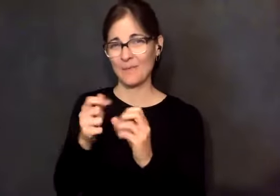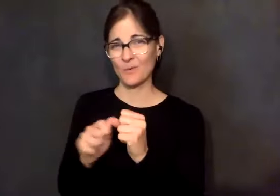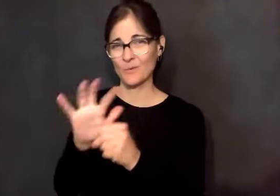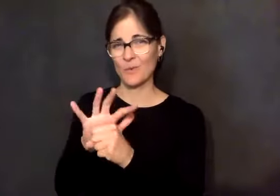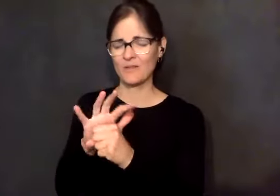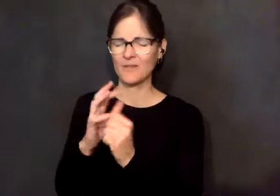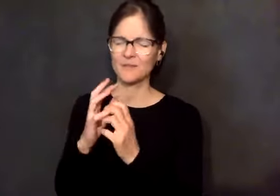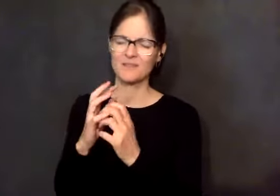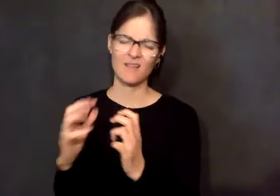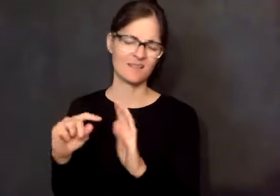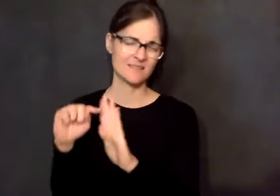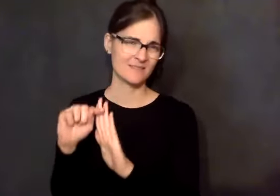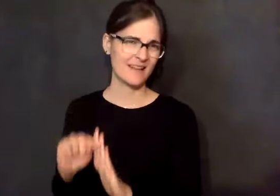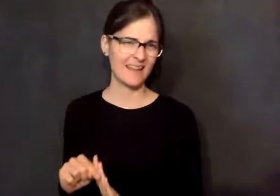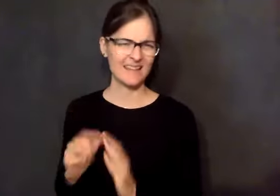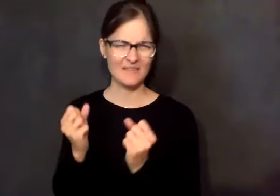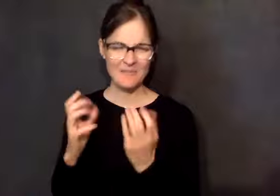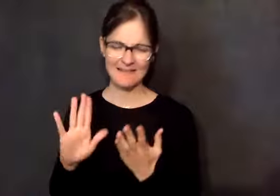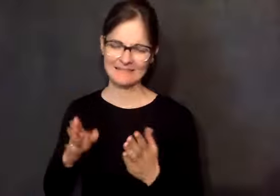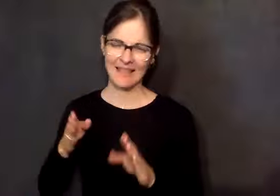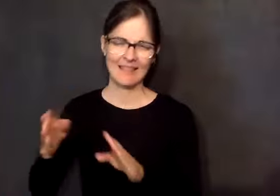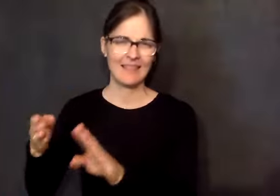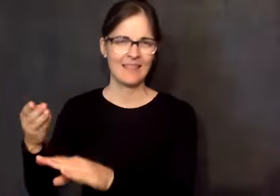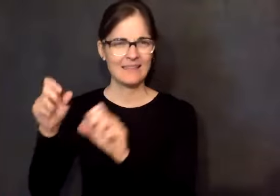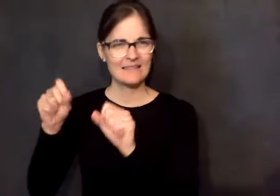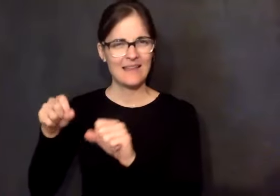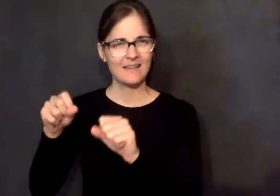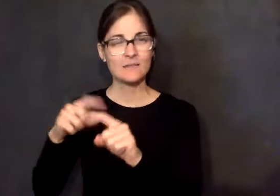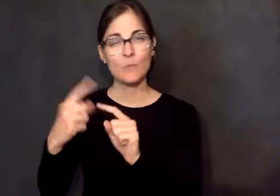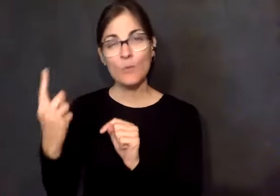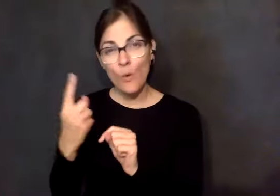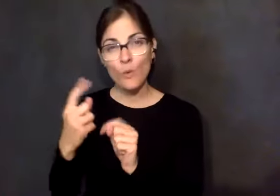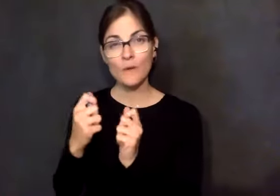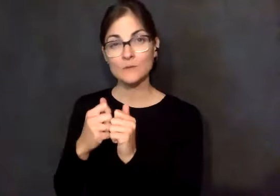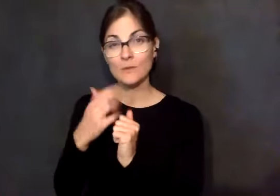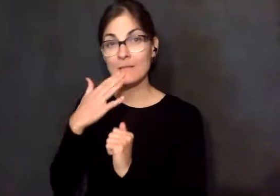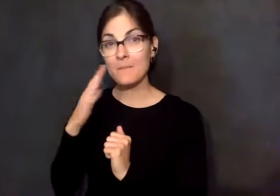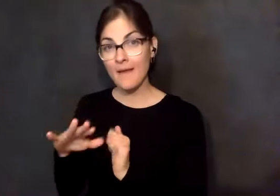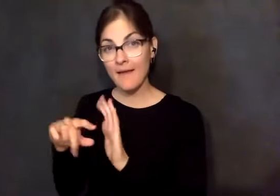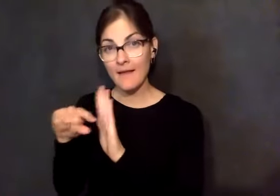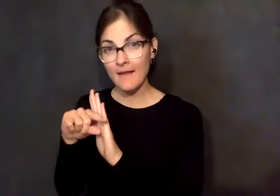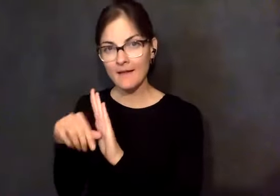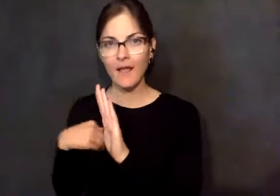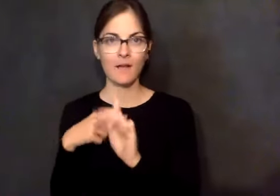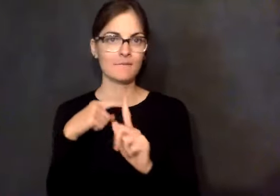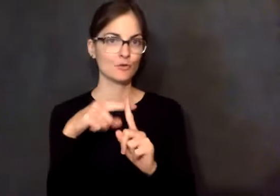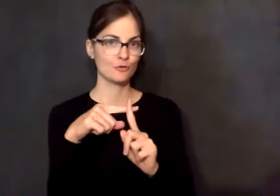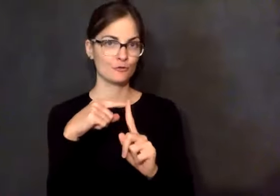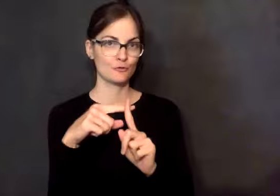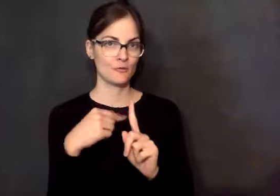horrible, horrible deaths and stuff. But something good comes out of something bad. If you look for it. And I